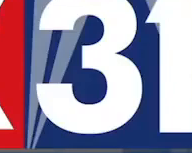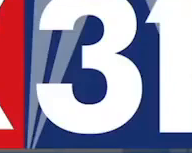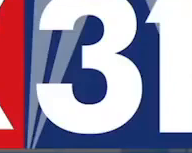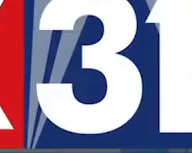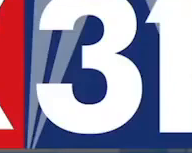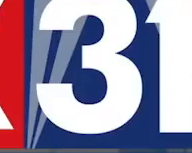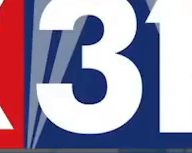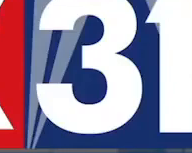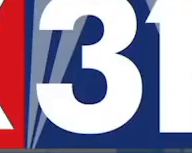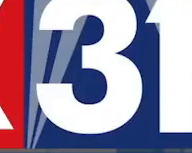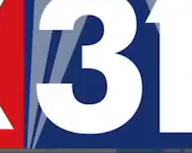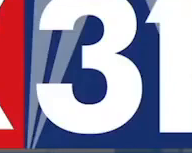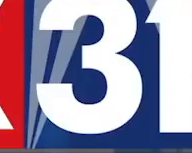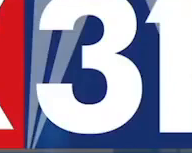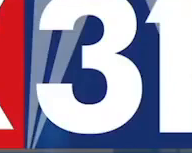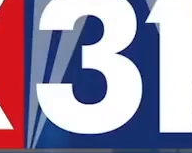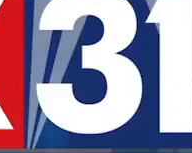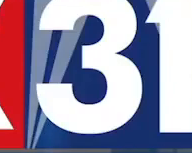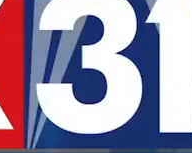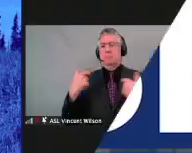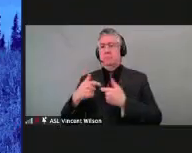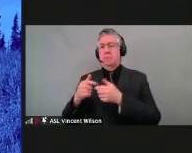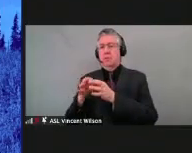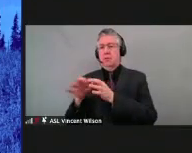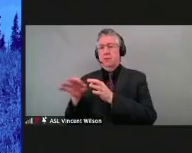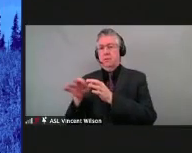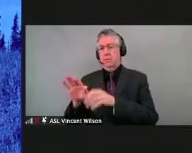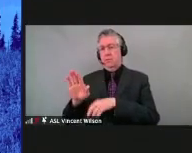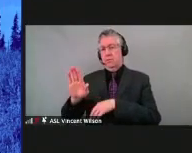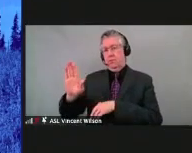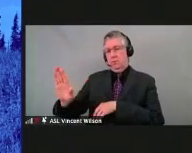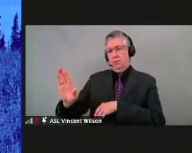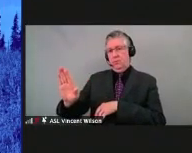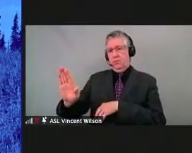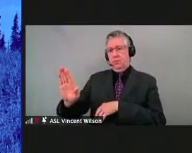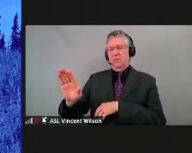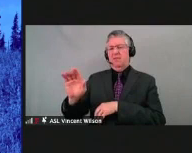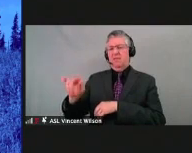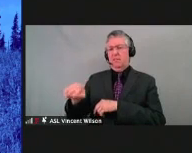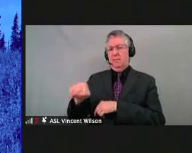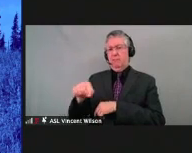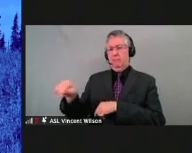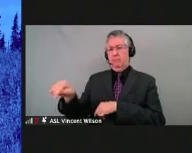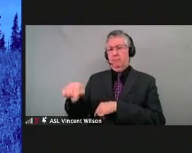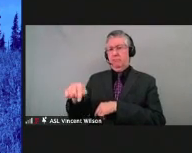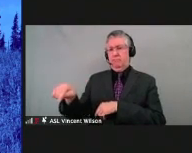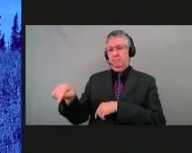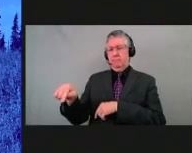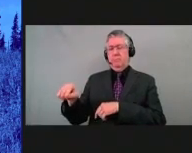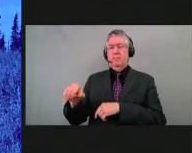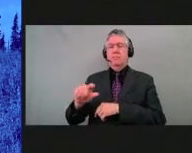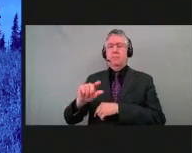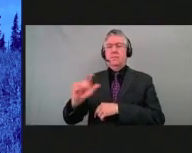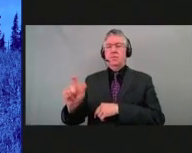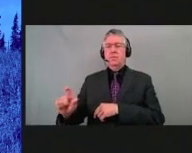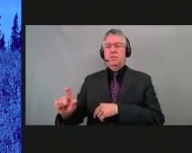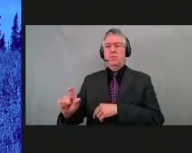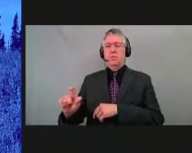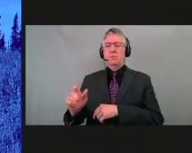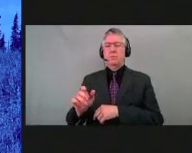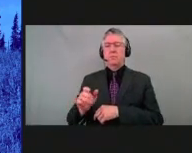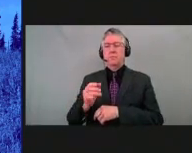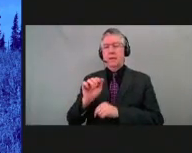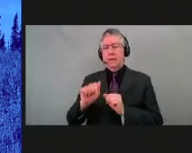This is Fox 31 Now. Good morning. Thank you so much for tuning in to Fox 31 Now. I'm Alex Rose.